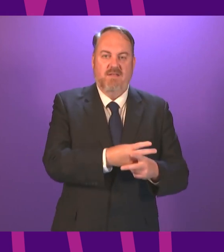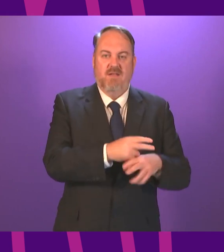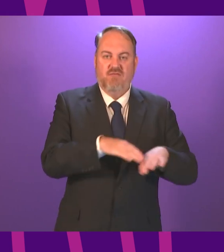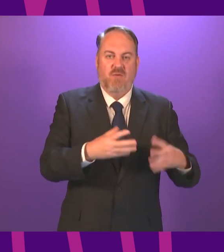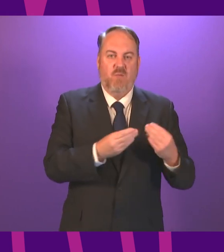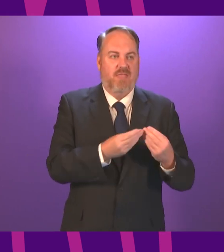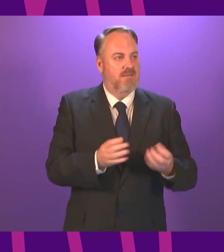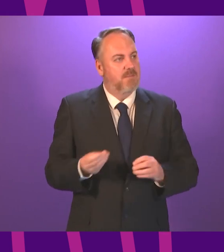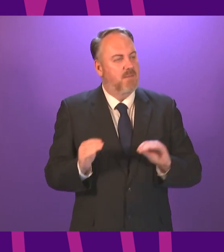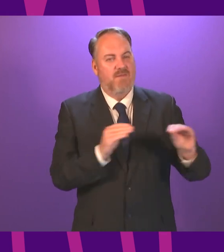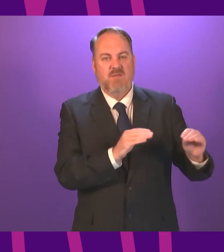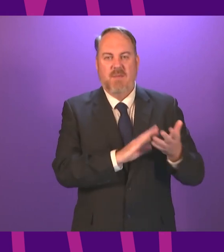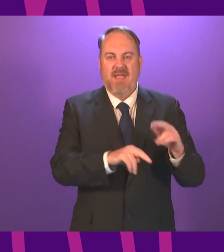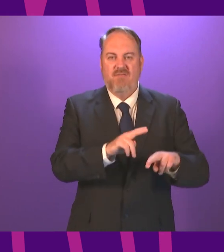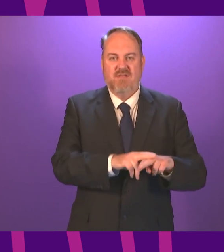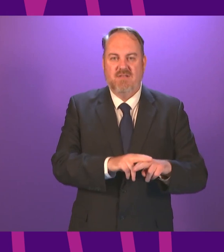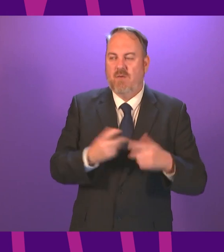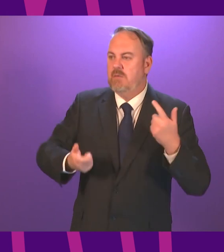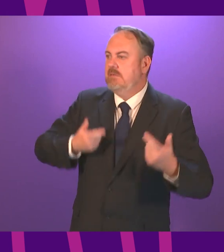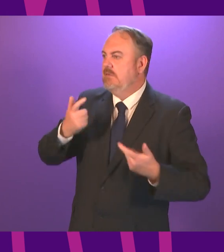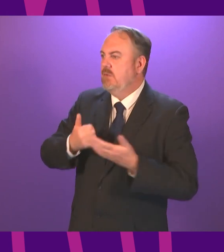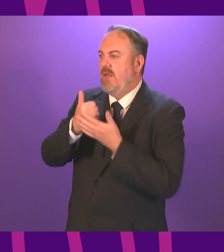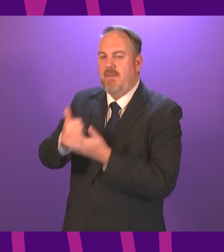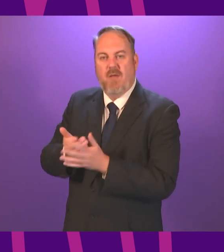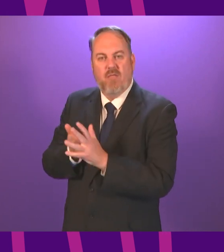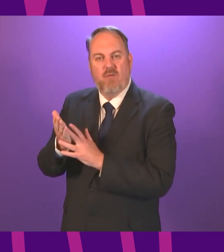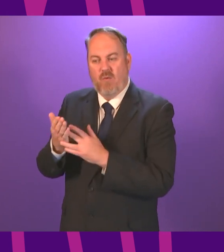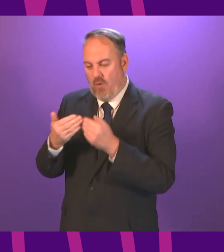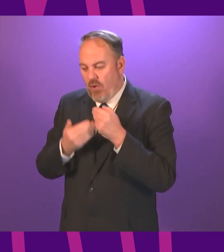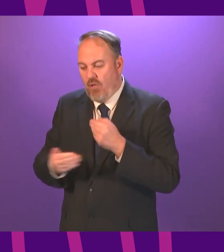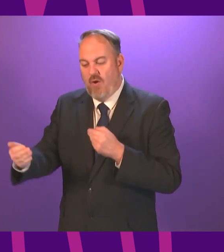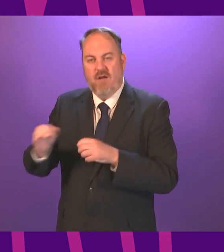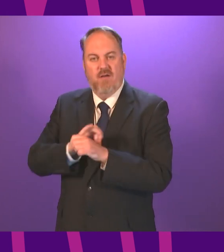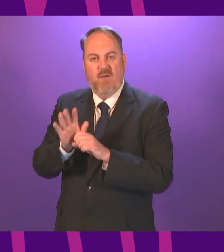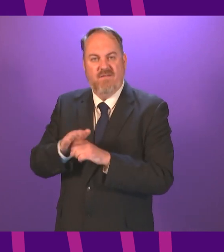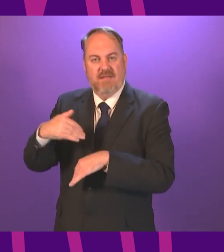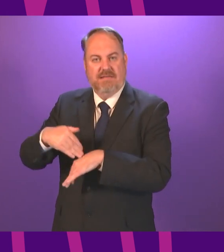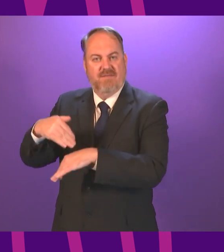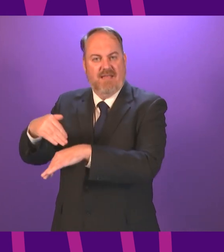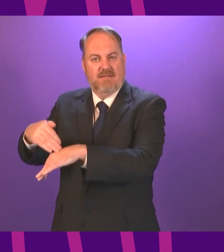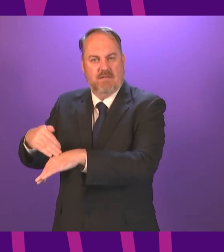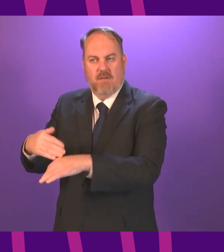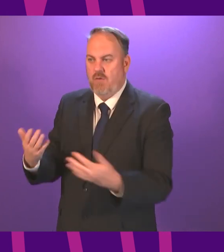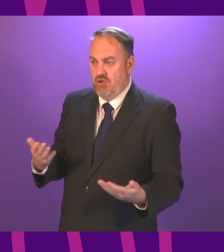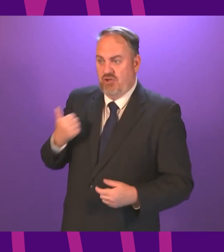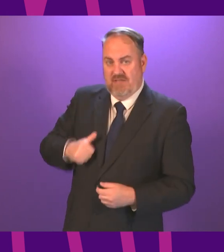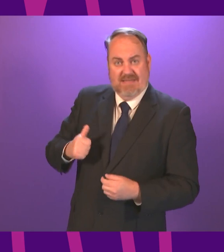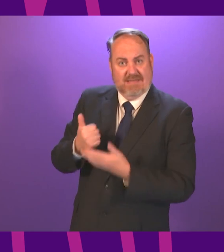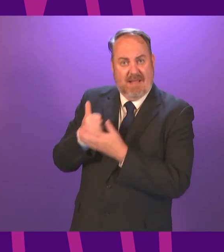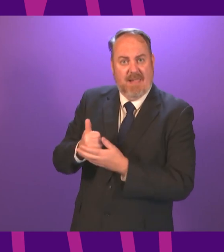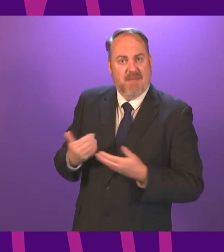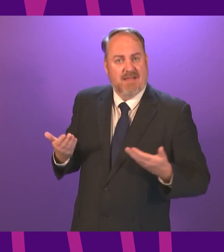she had nowhere to turn for her long Covid she needs our help imagine